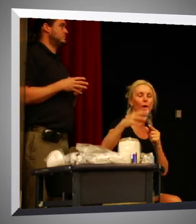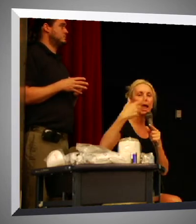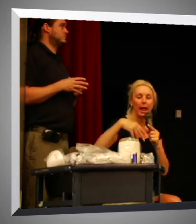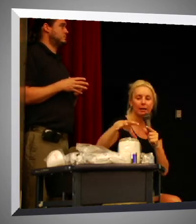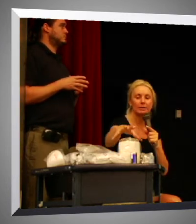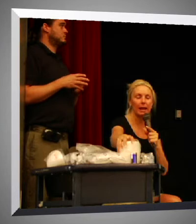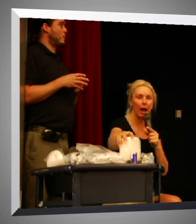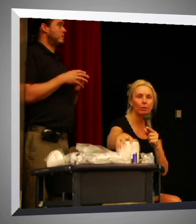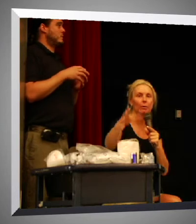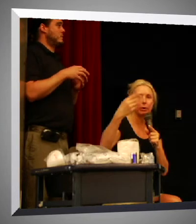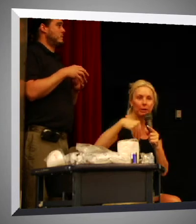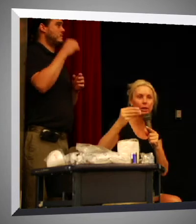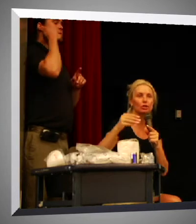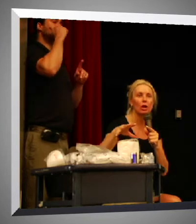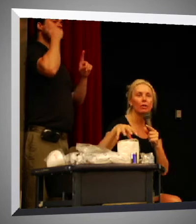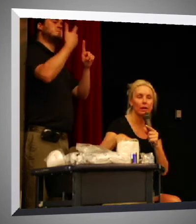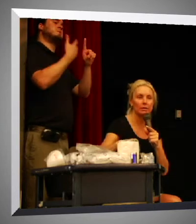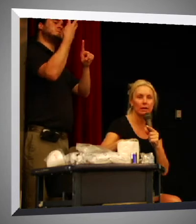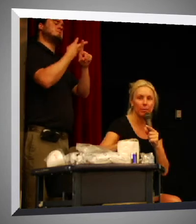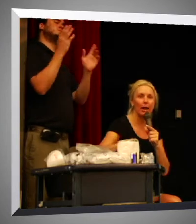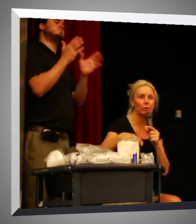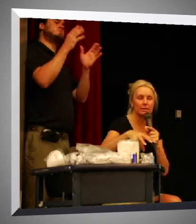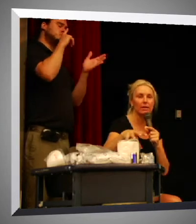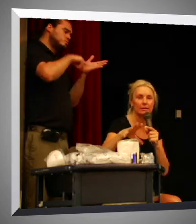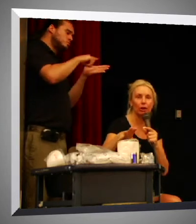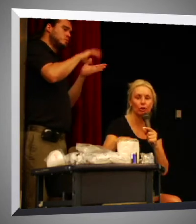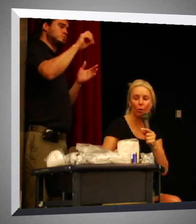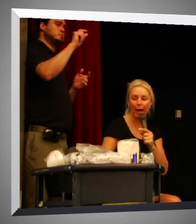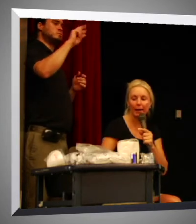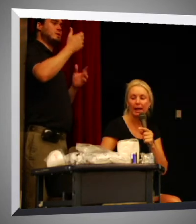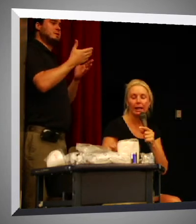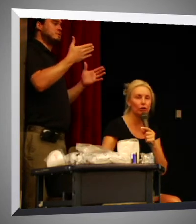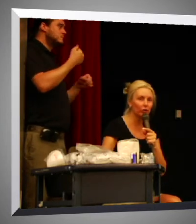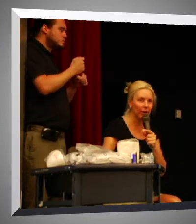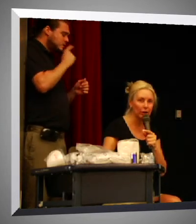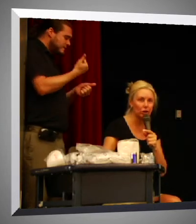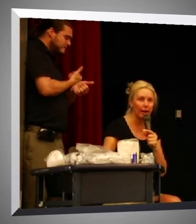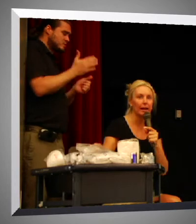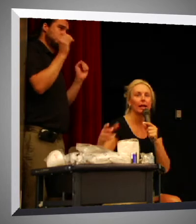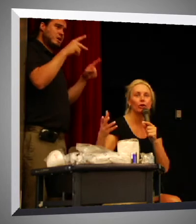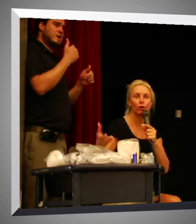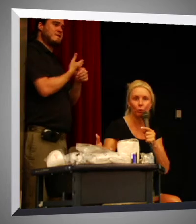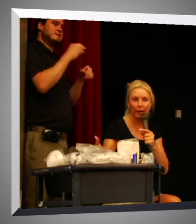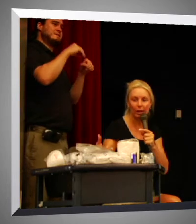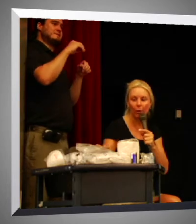and take out and replenish the batteries and things that could go bad in your flashlight, in your radio.